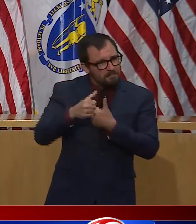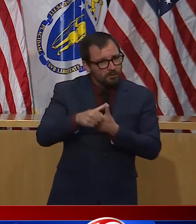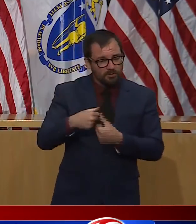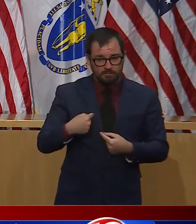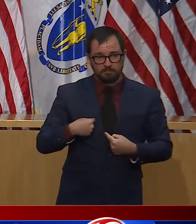together.